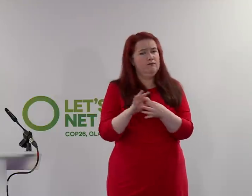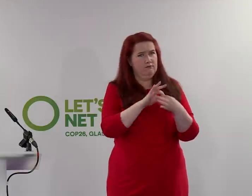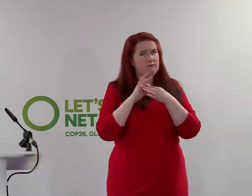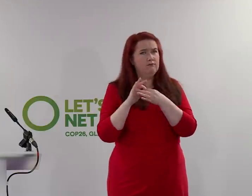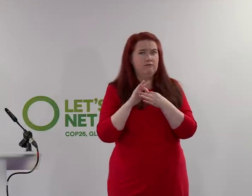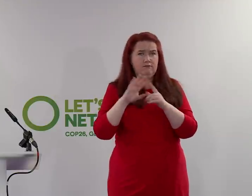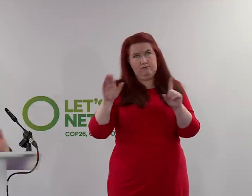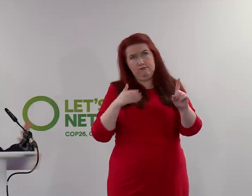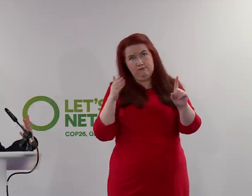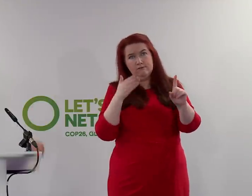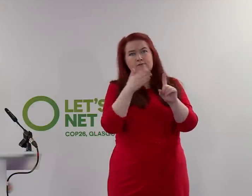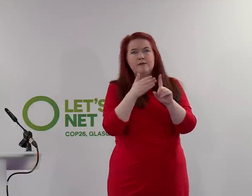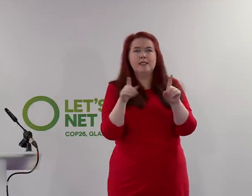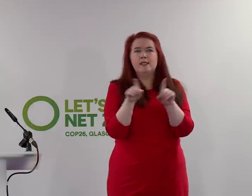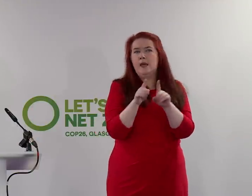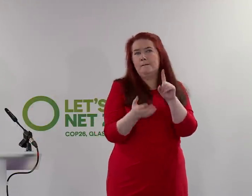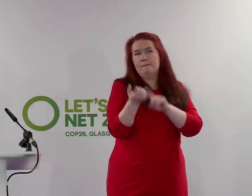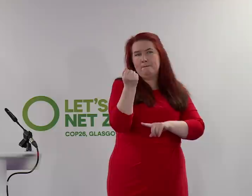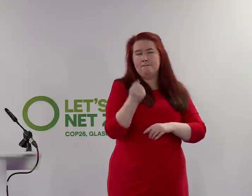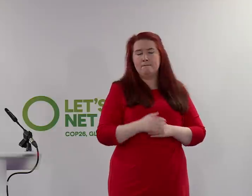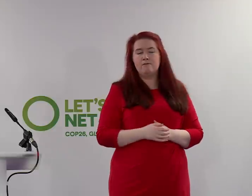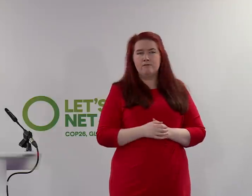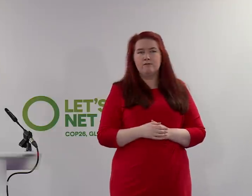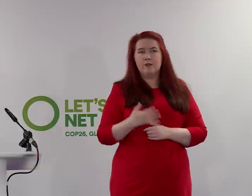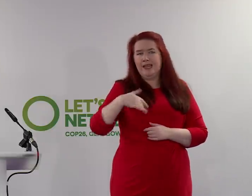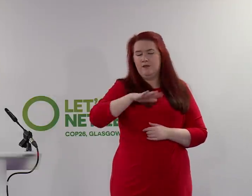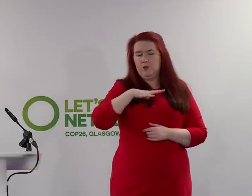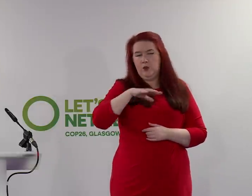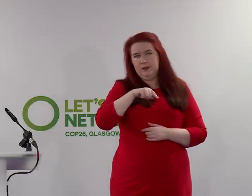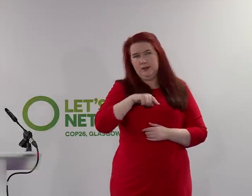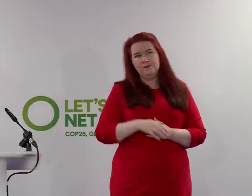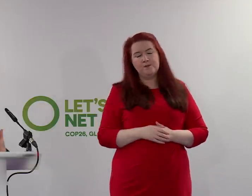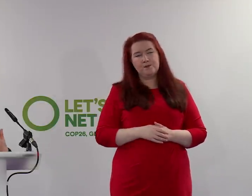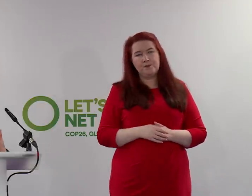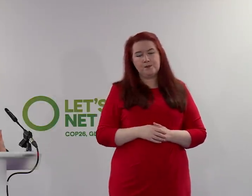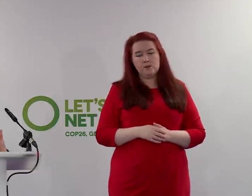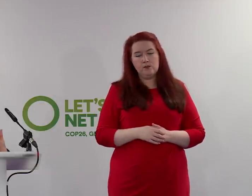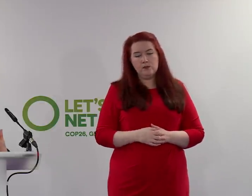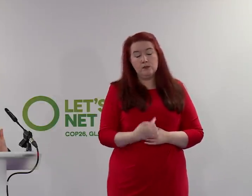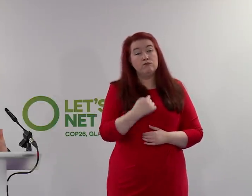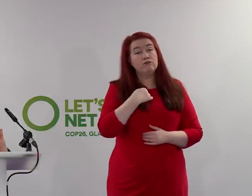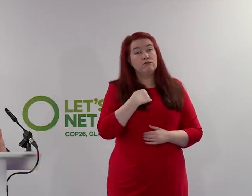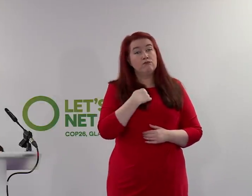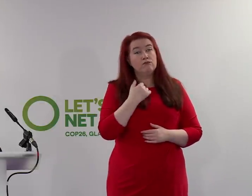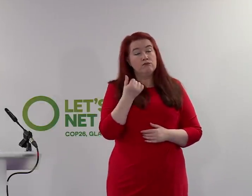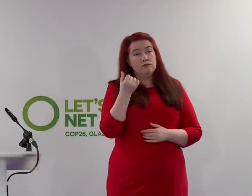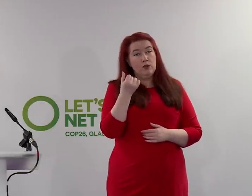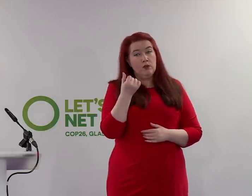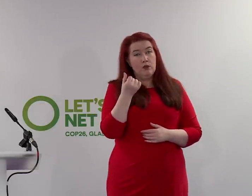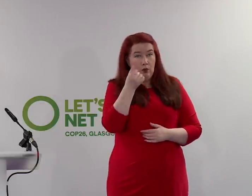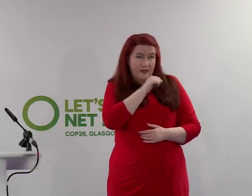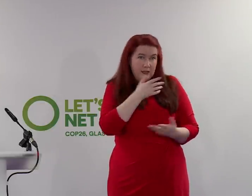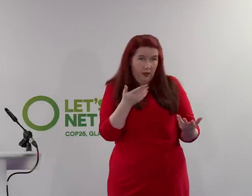try to achieve the outcome that everybody wants. I obviously will try to